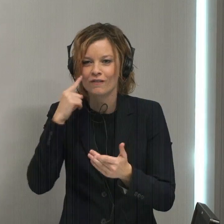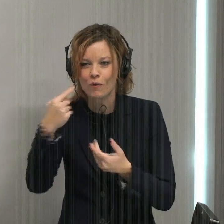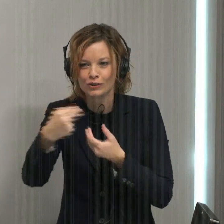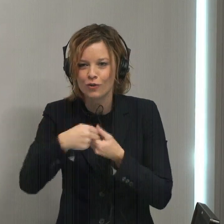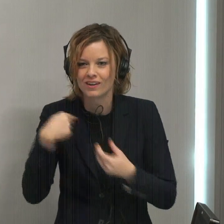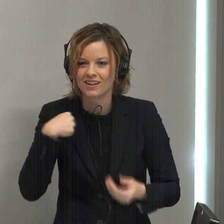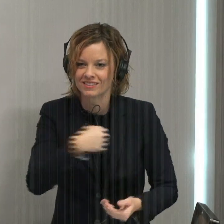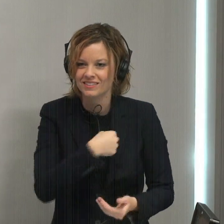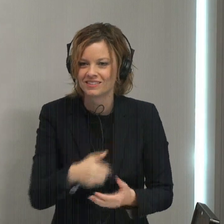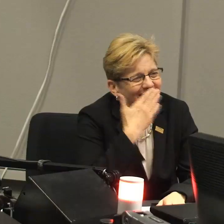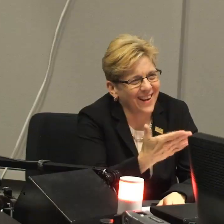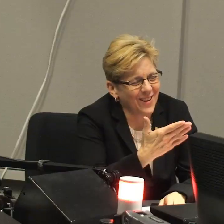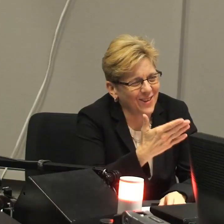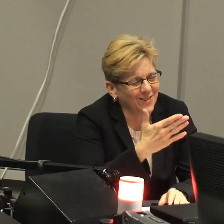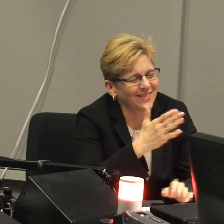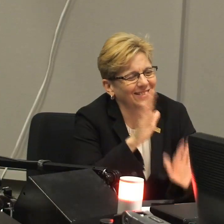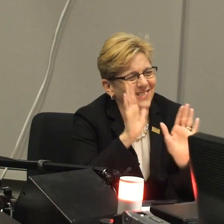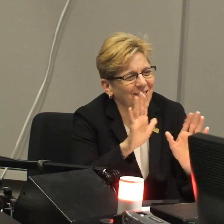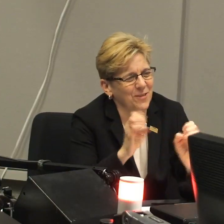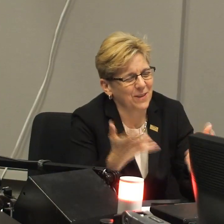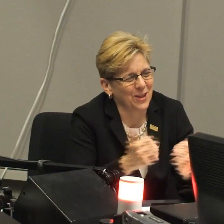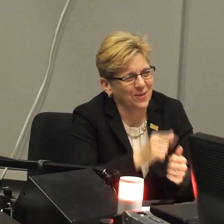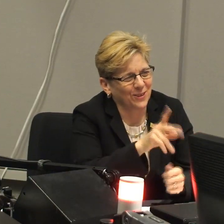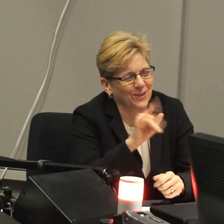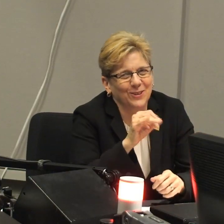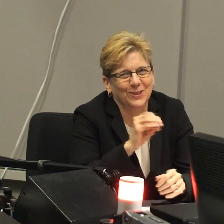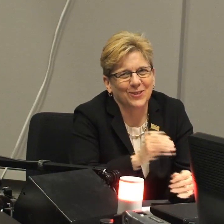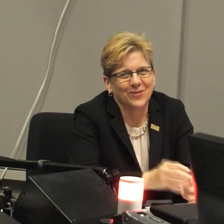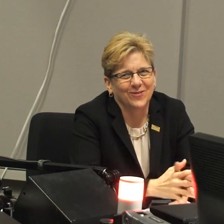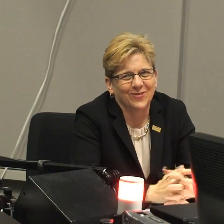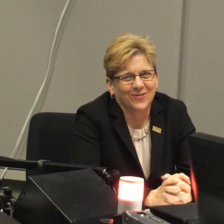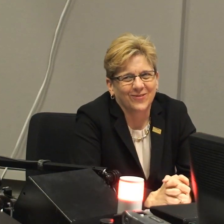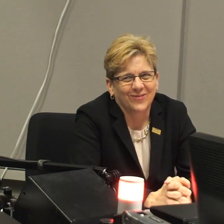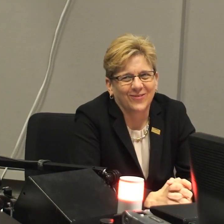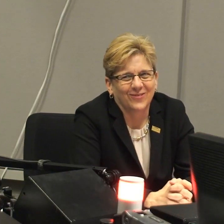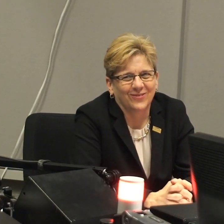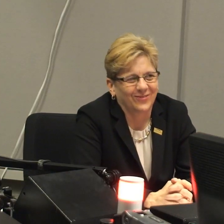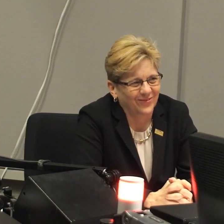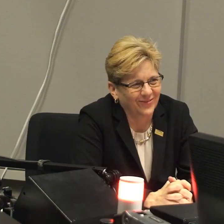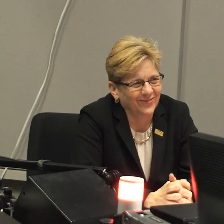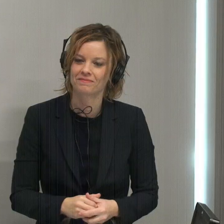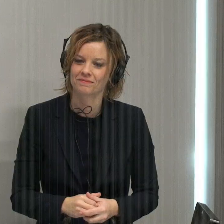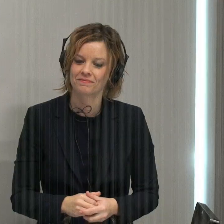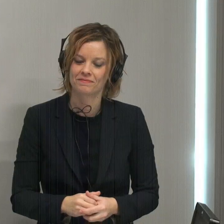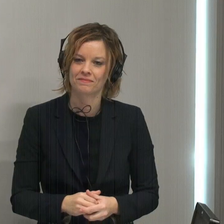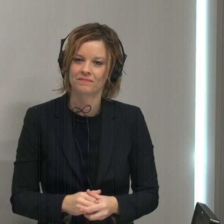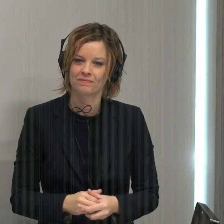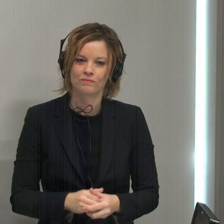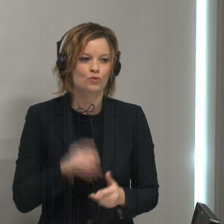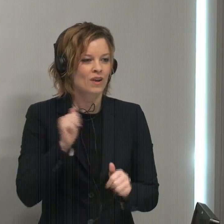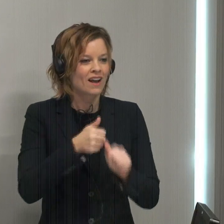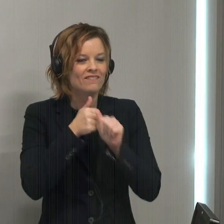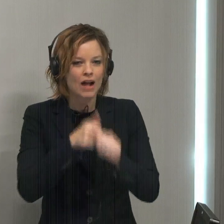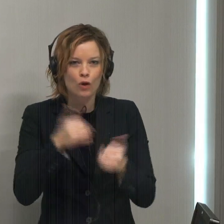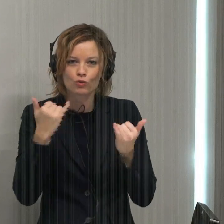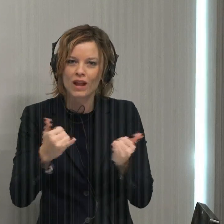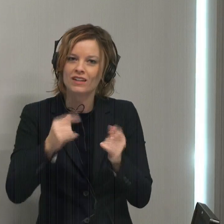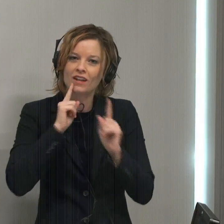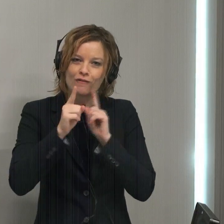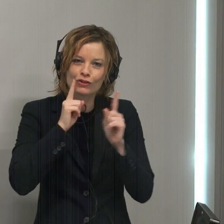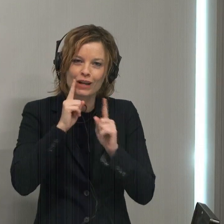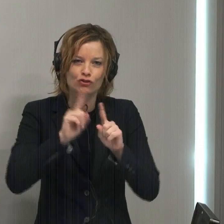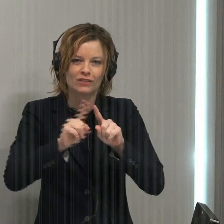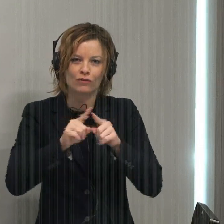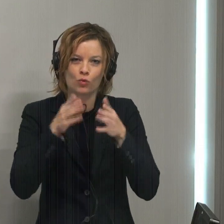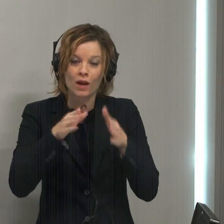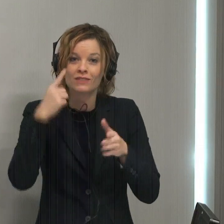much for joining us. And thank you, Kojo. It's just lovely to be here with you. You can follow today's conversation in a number